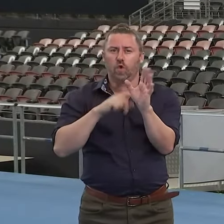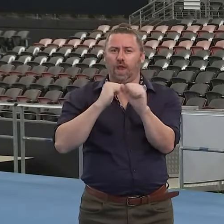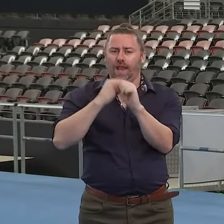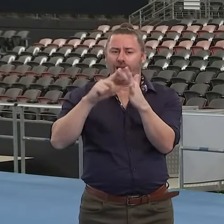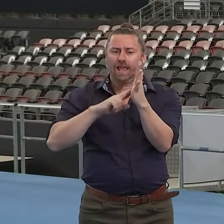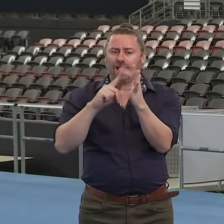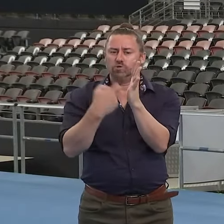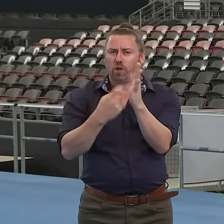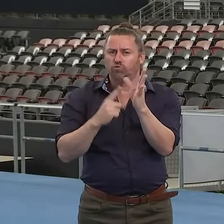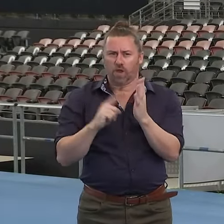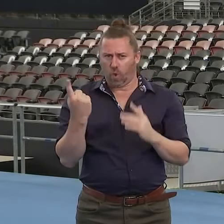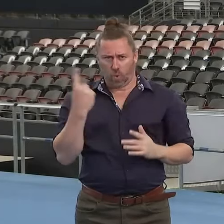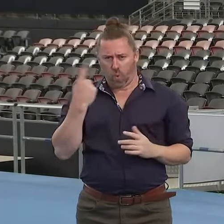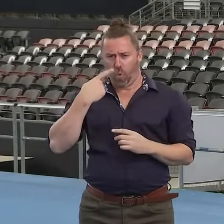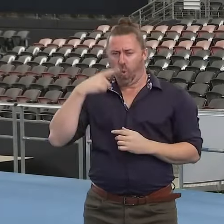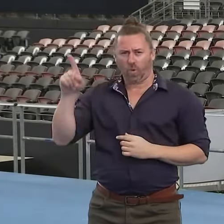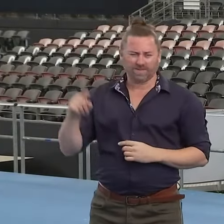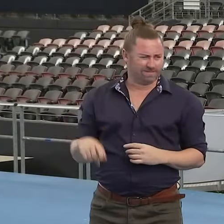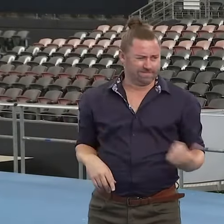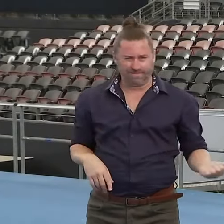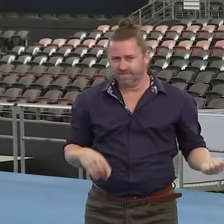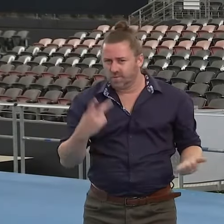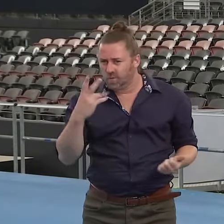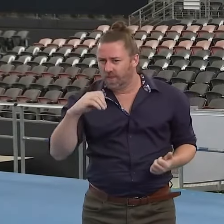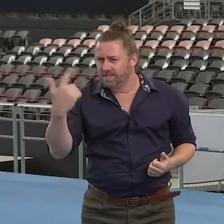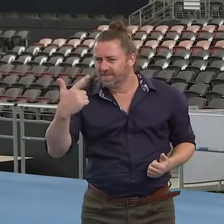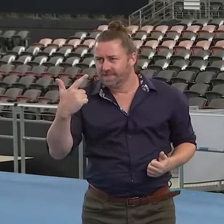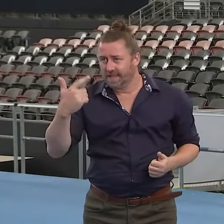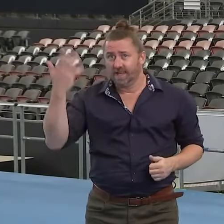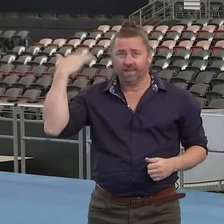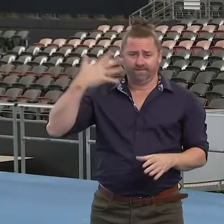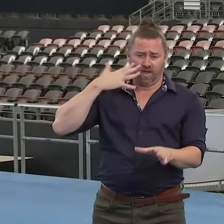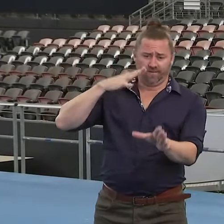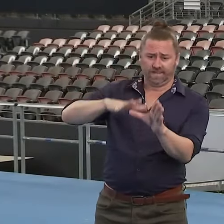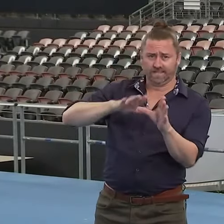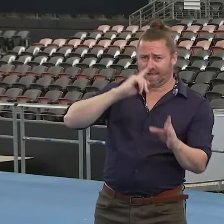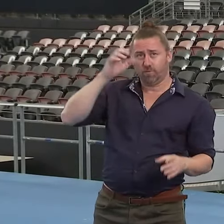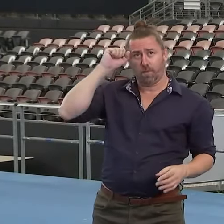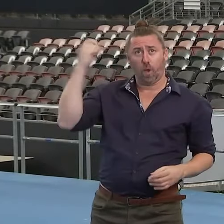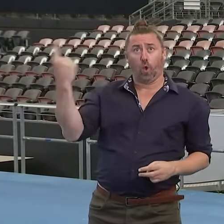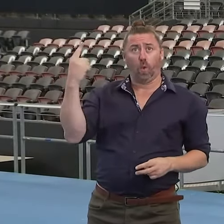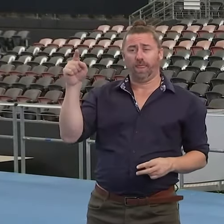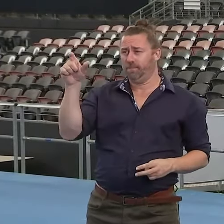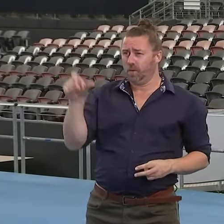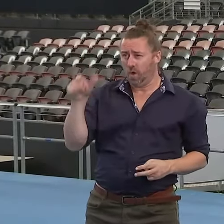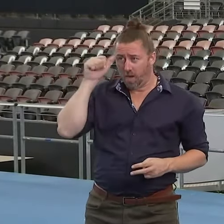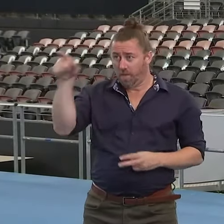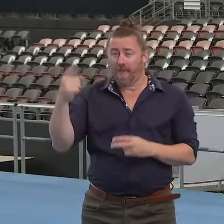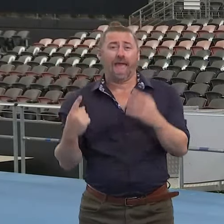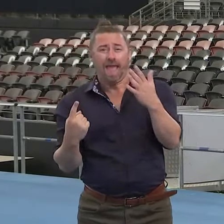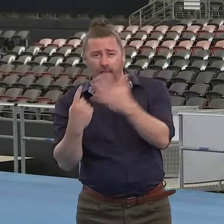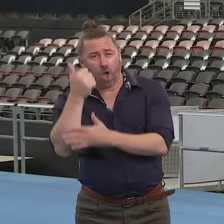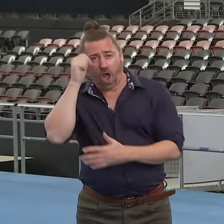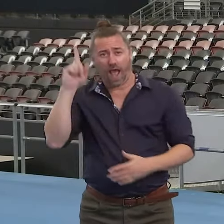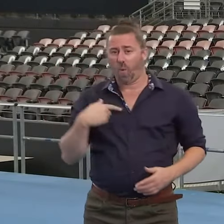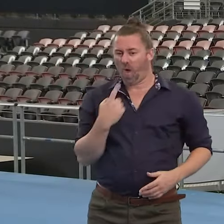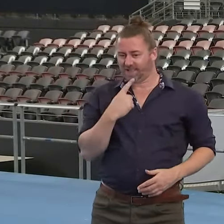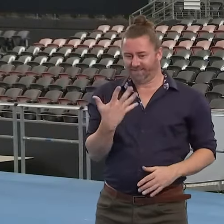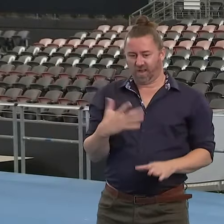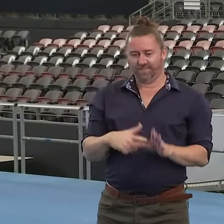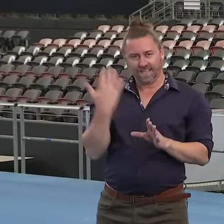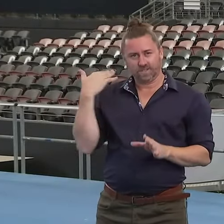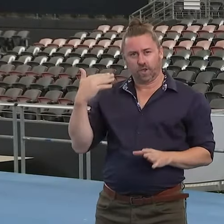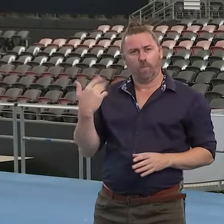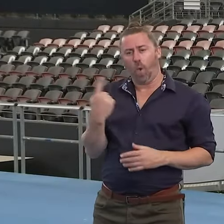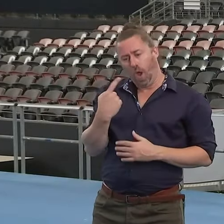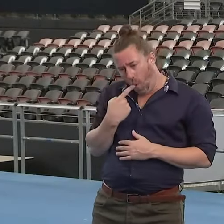You'll have to look back at that time. This is 20, I think this is 2017. We're going back five years here. I don't remember exactly what I said five years ago.